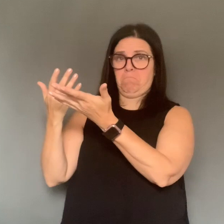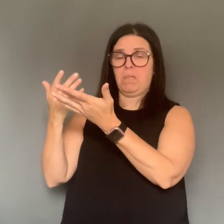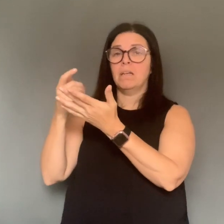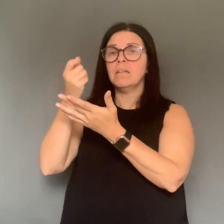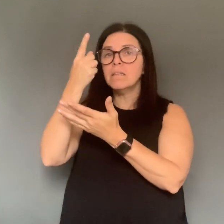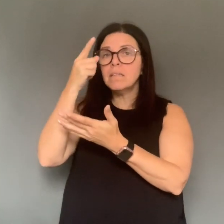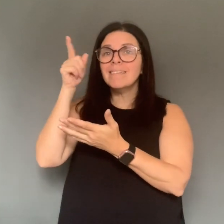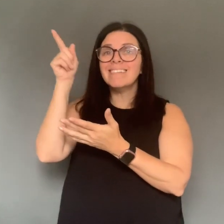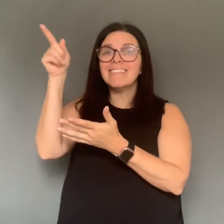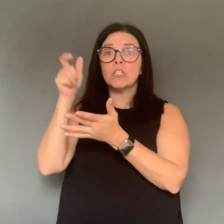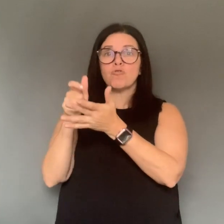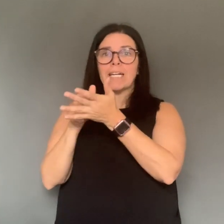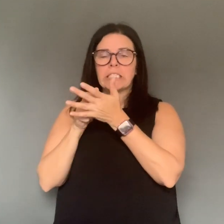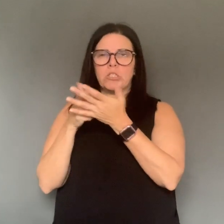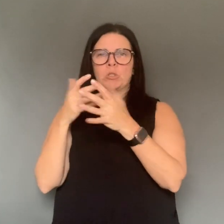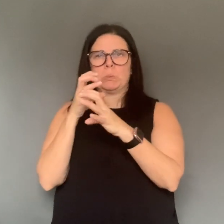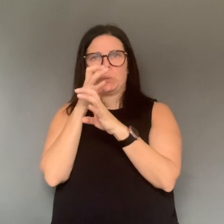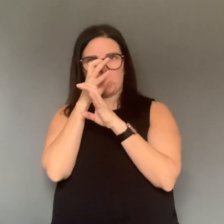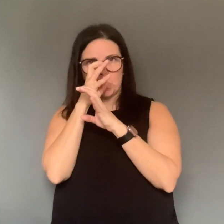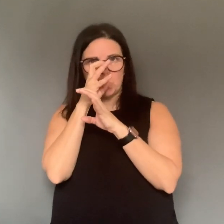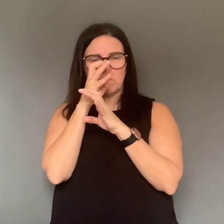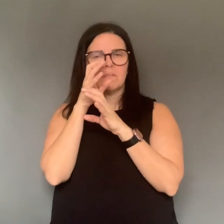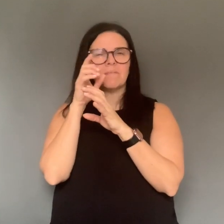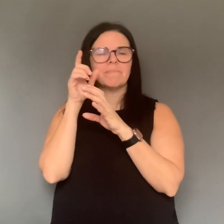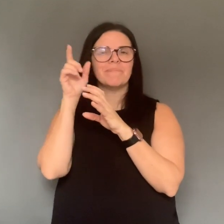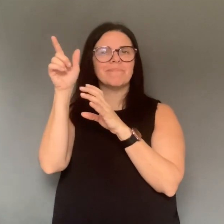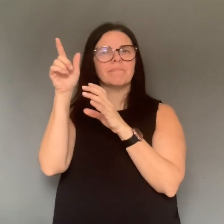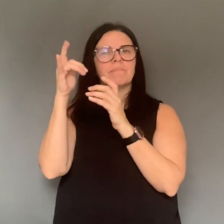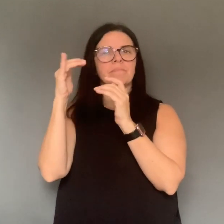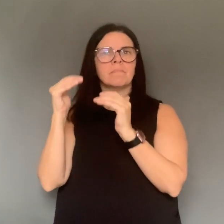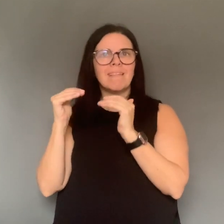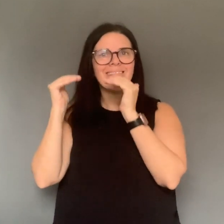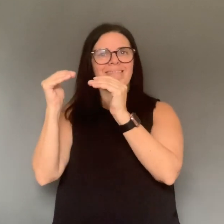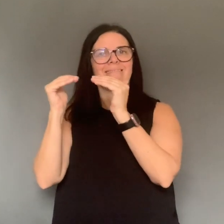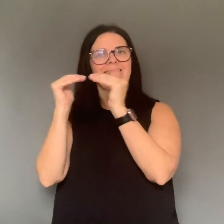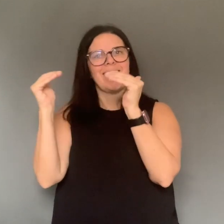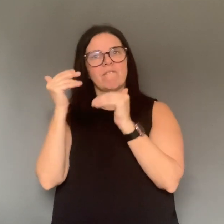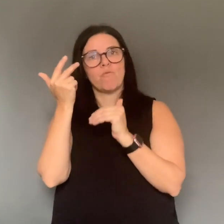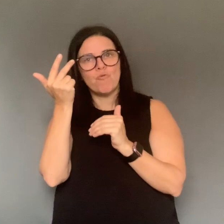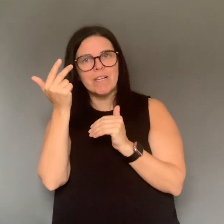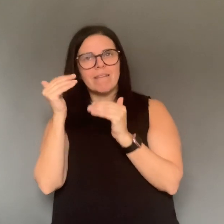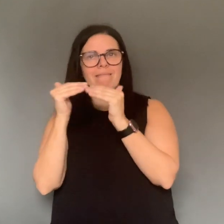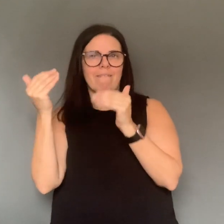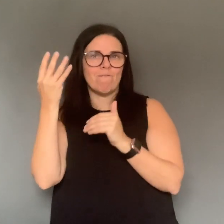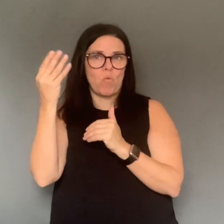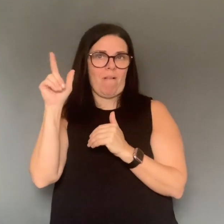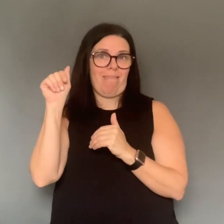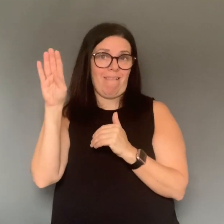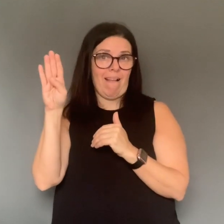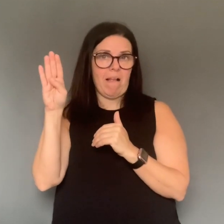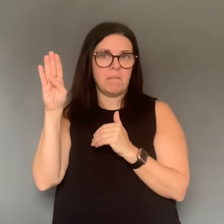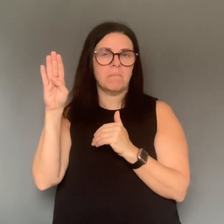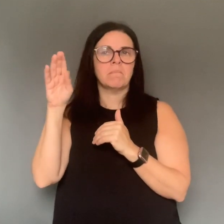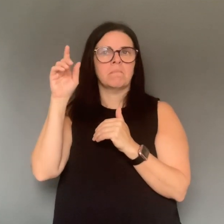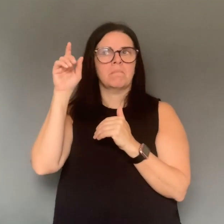case that if they are capable and if they meet that criteria to be designated as a lab, then why not?